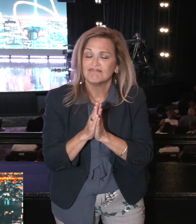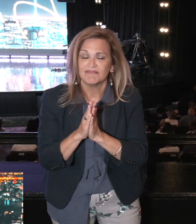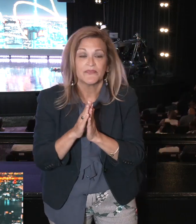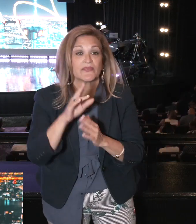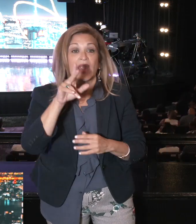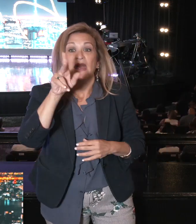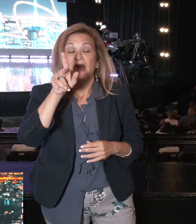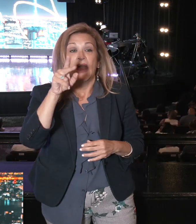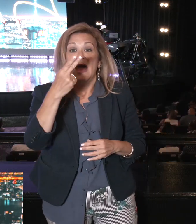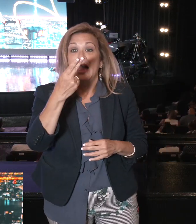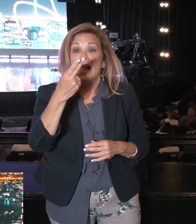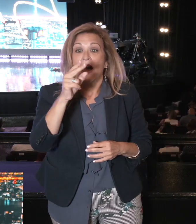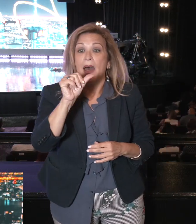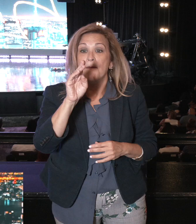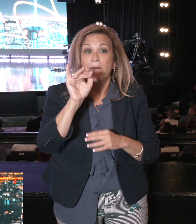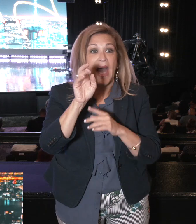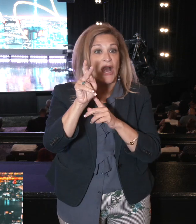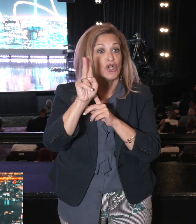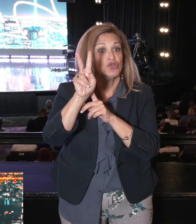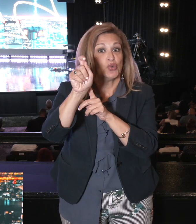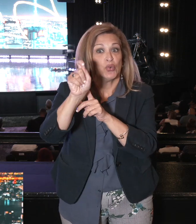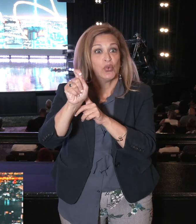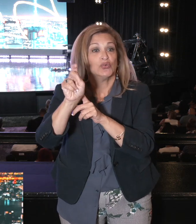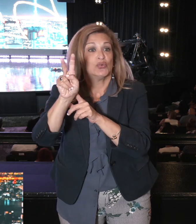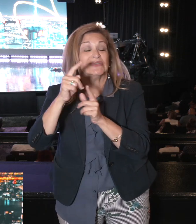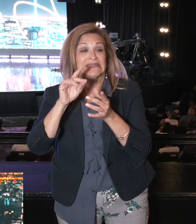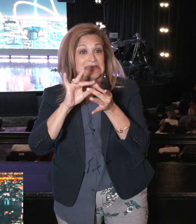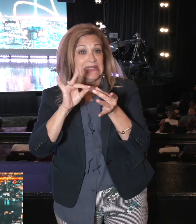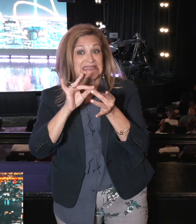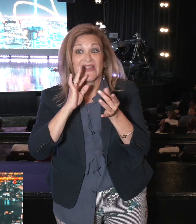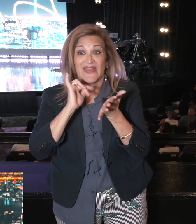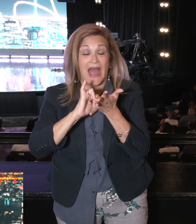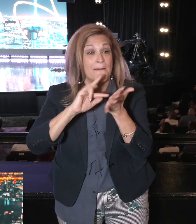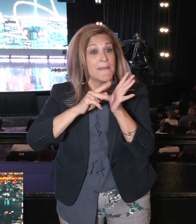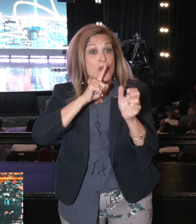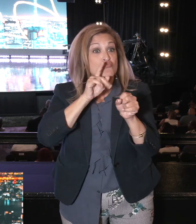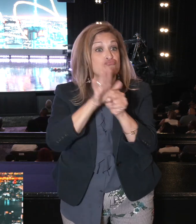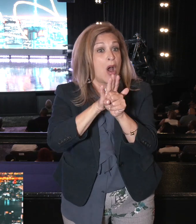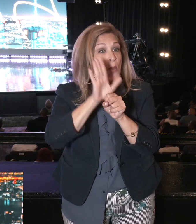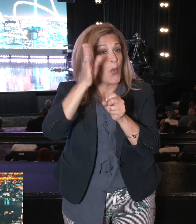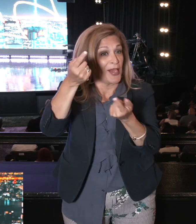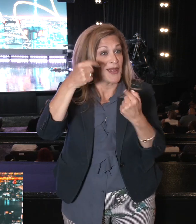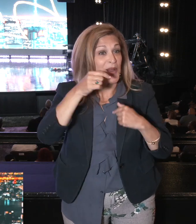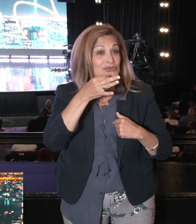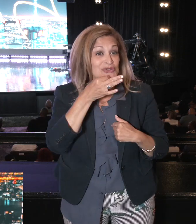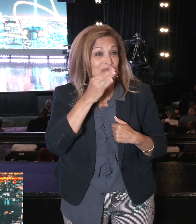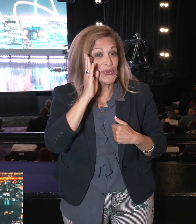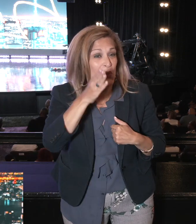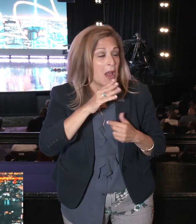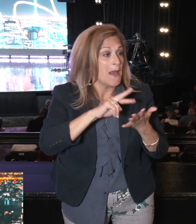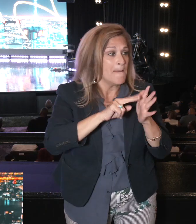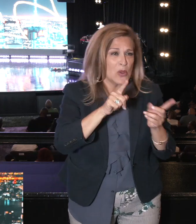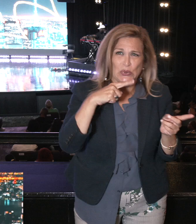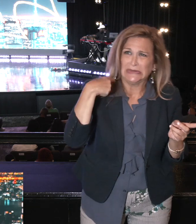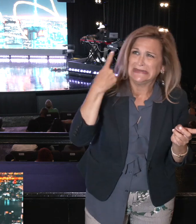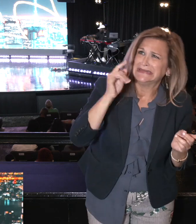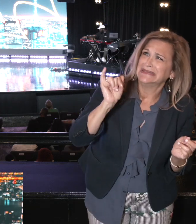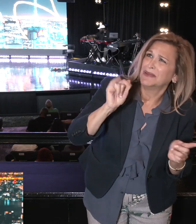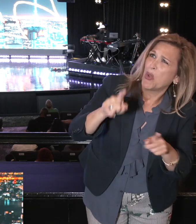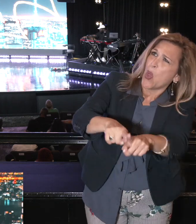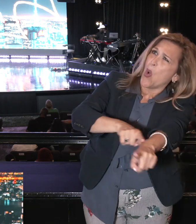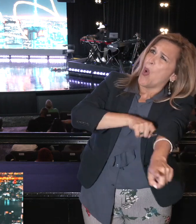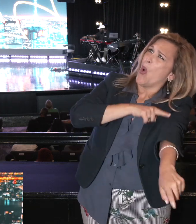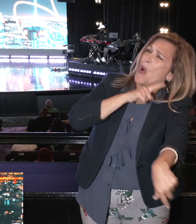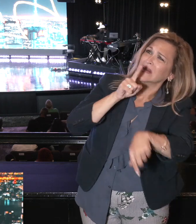That the time is coming soon. The message or the promise will come true. It may seem like a long time. 40